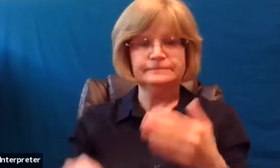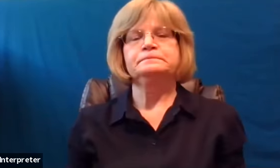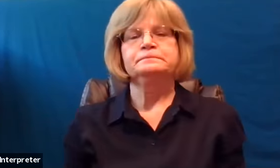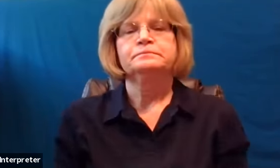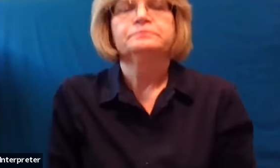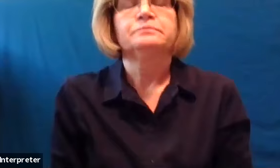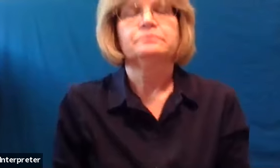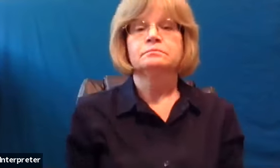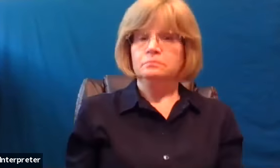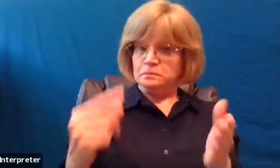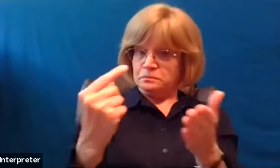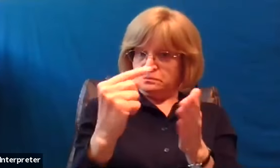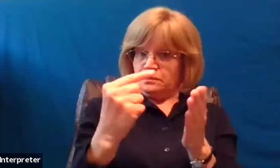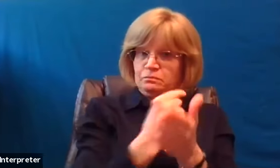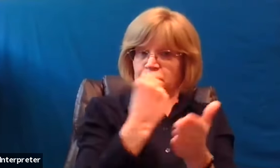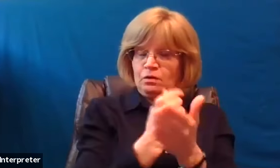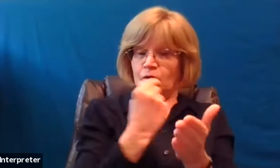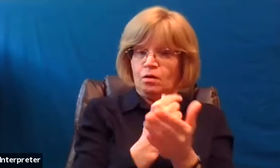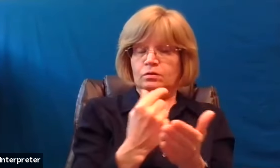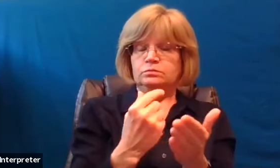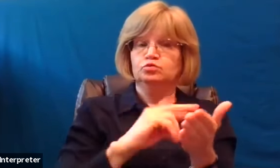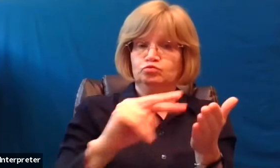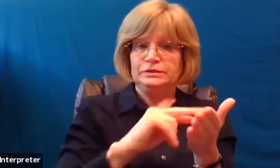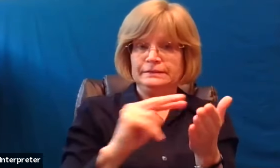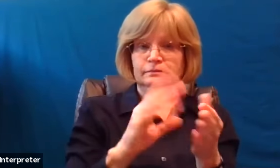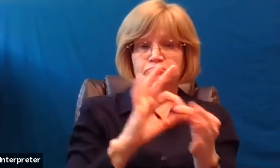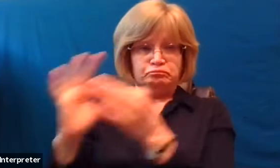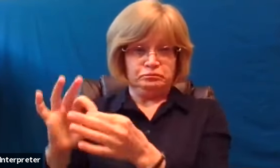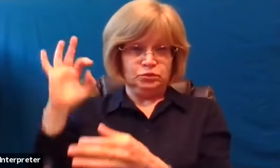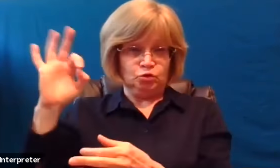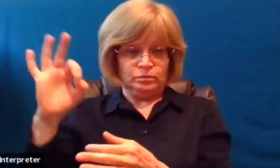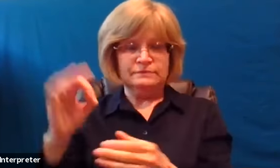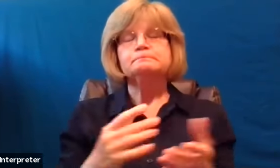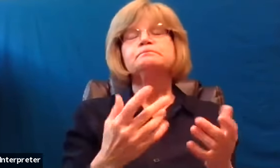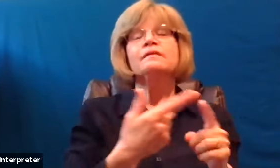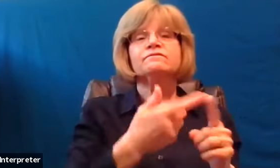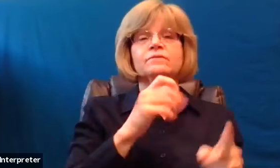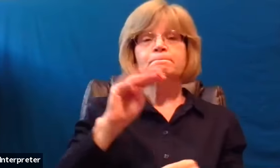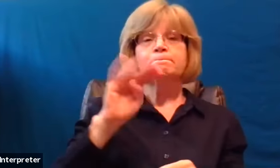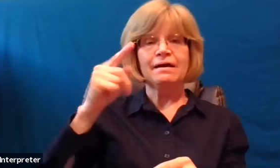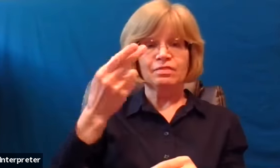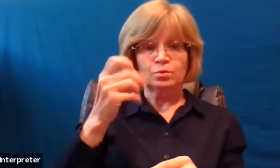our gospel lesson for the sermon today is taken from matthew chapter 18 beginning at verse 21